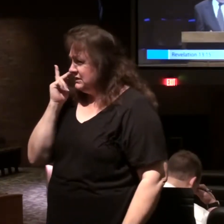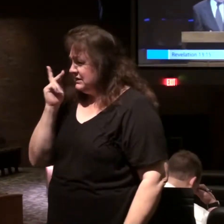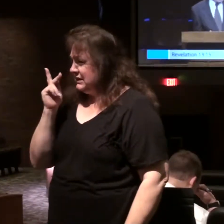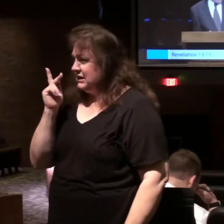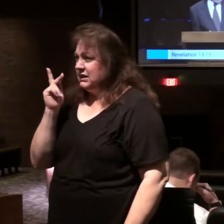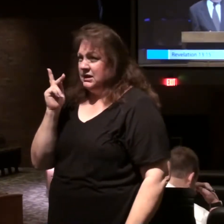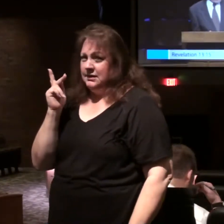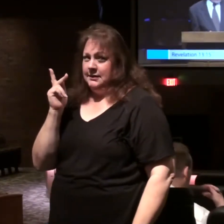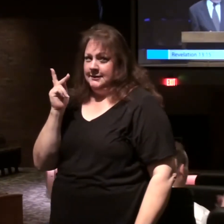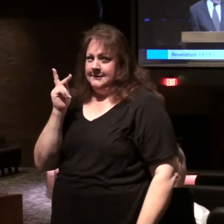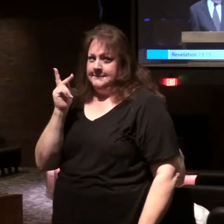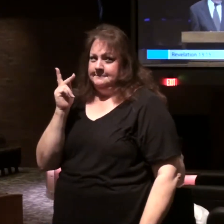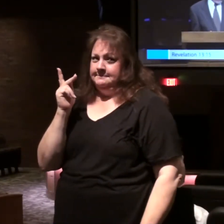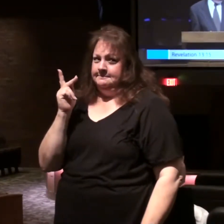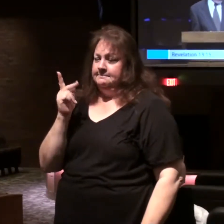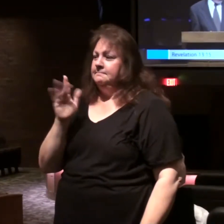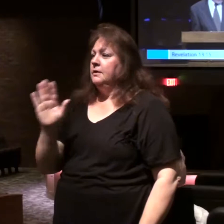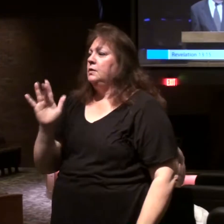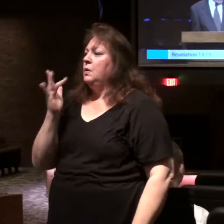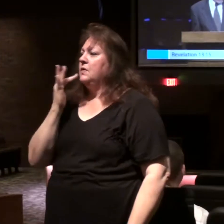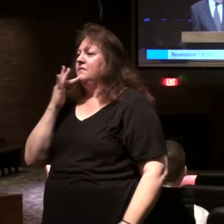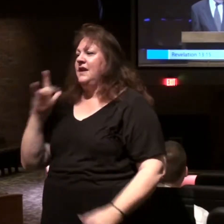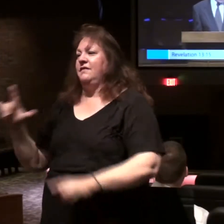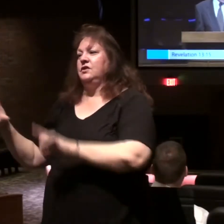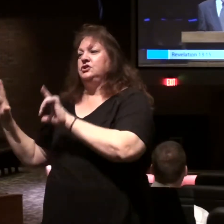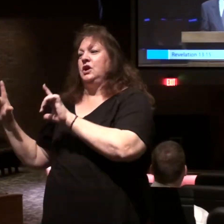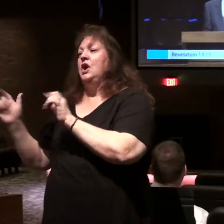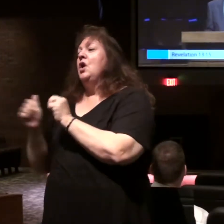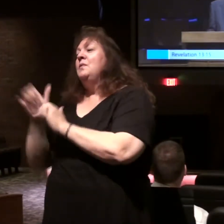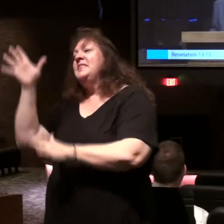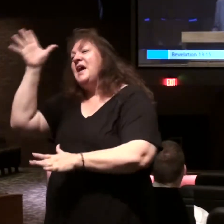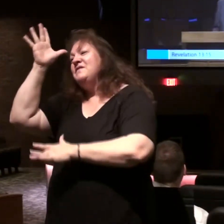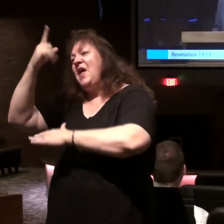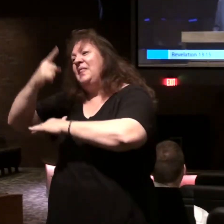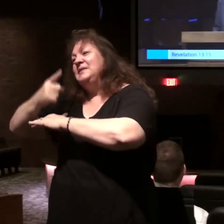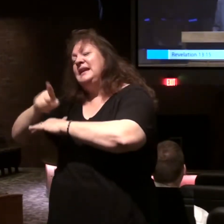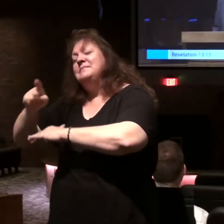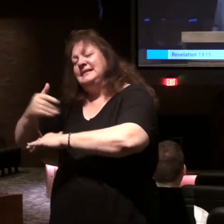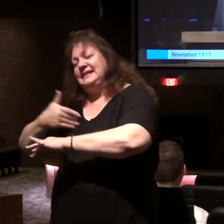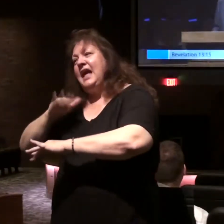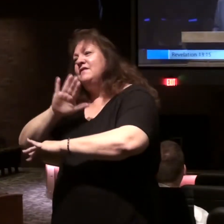you have to I have to put up your favorite chart. wouldn't be Father's Day without it.